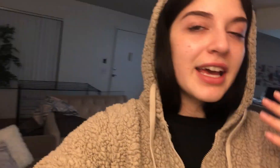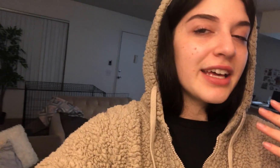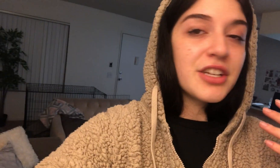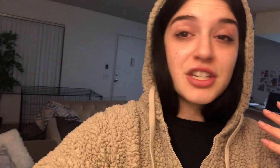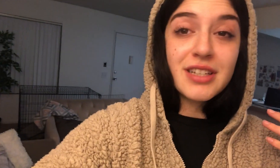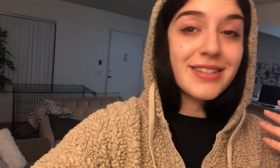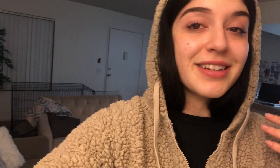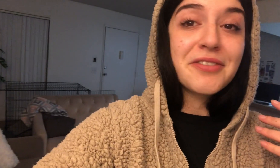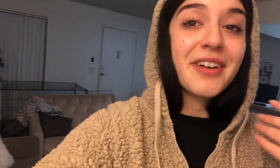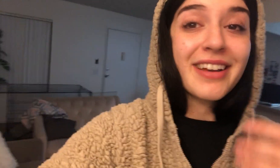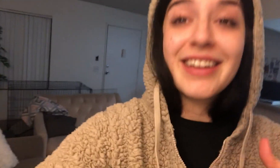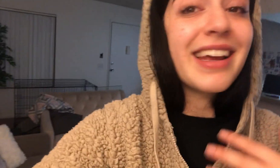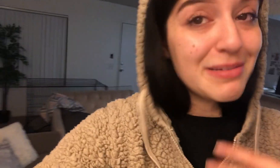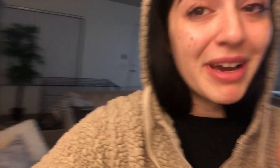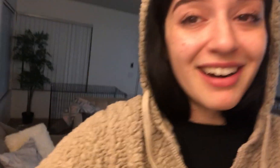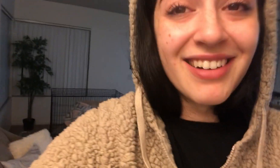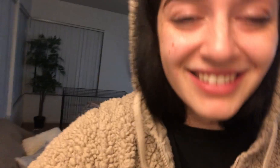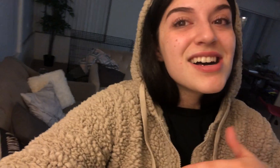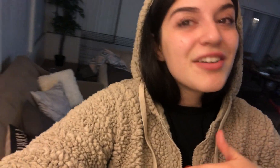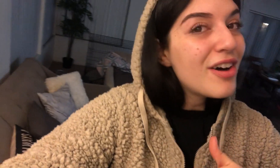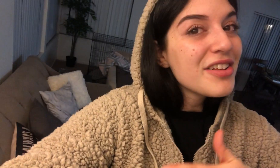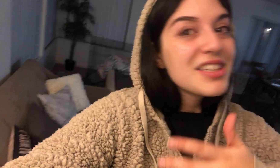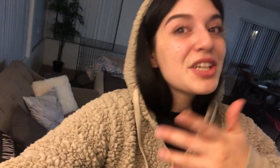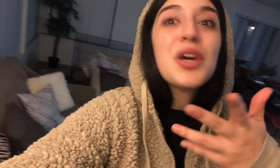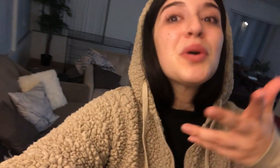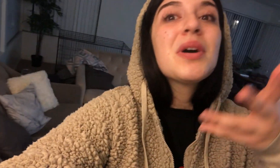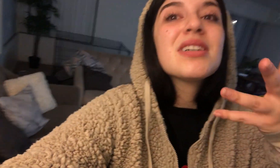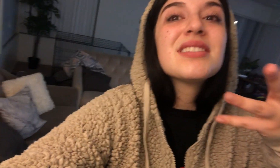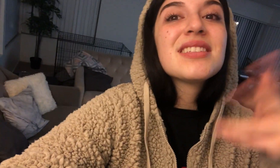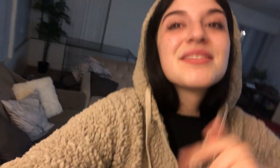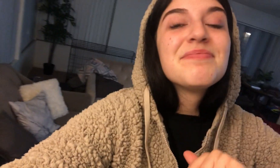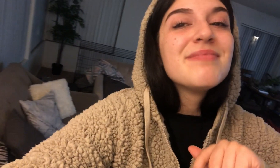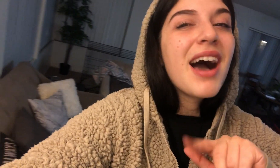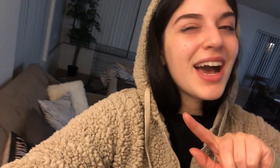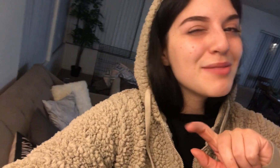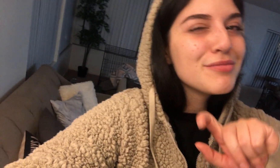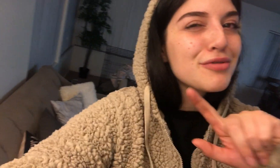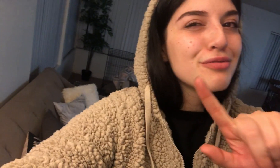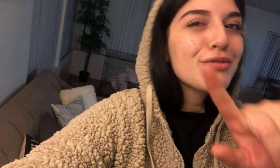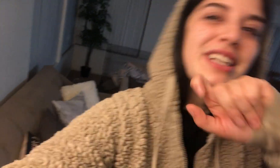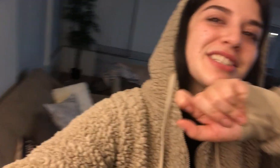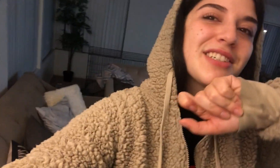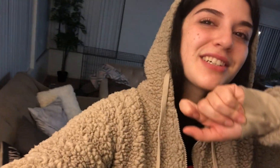and just a nightmare. Of all the liqueurs, I'm pretty sure